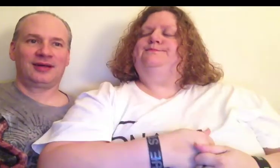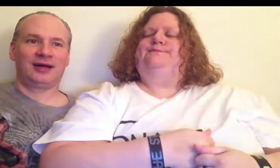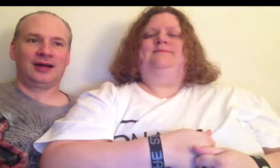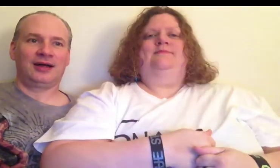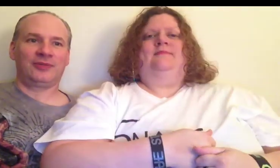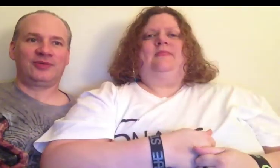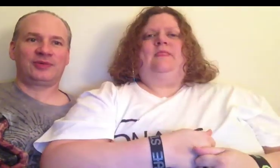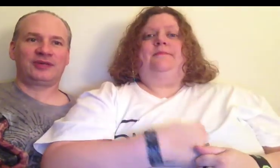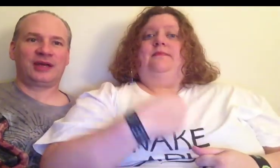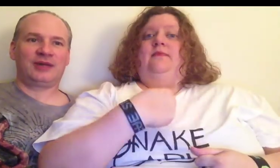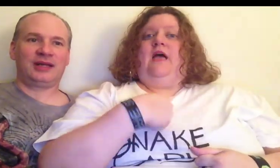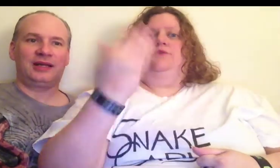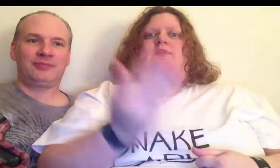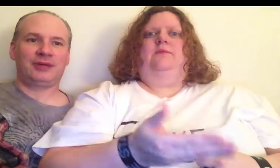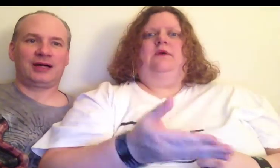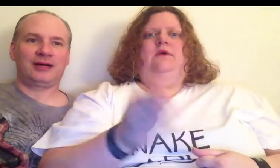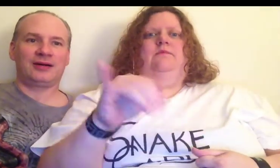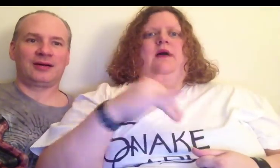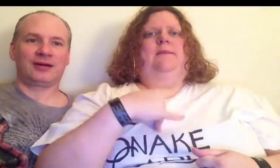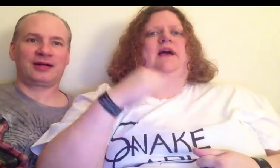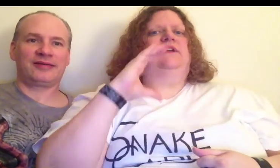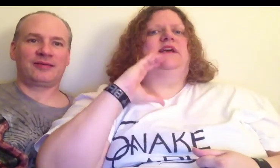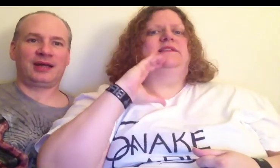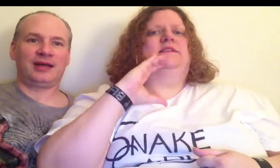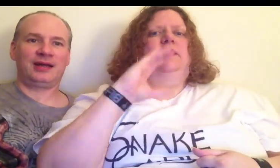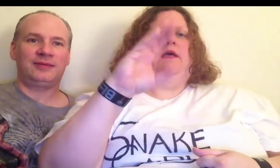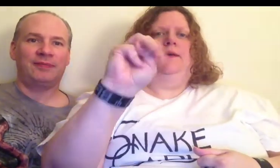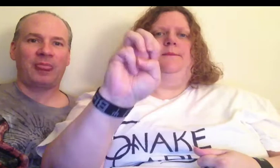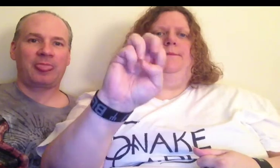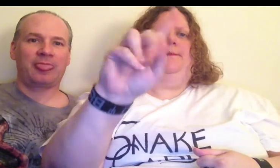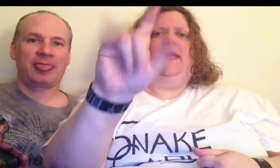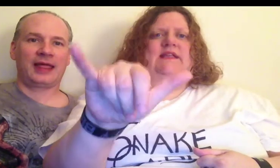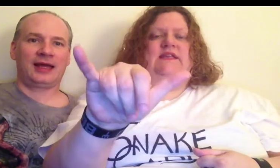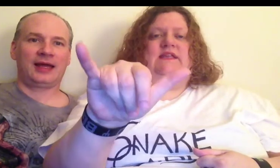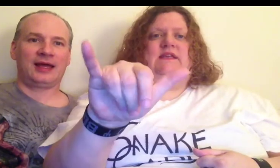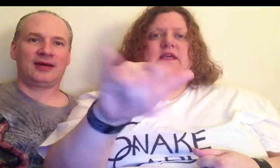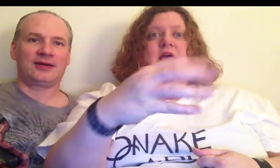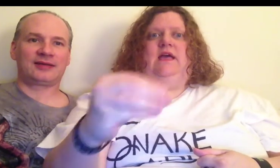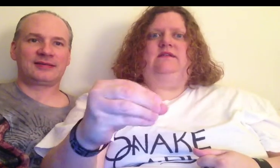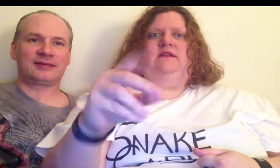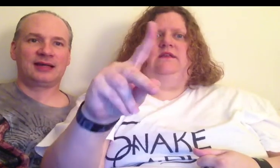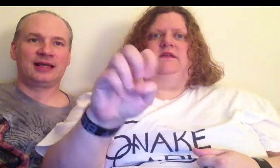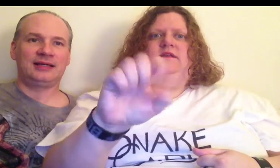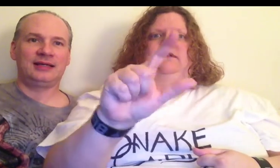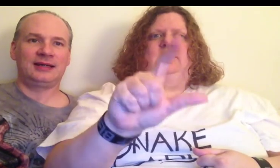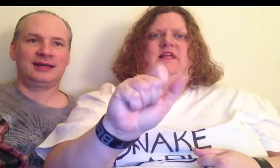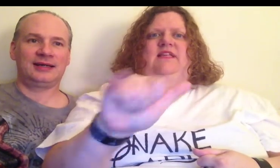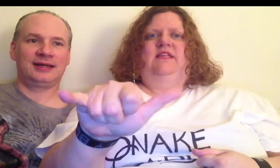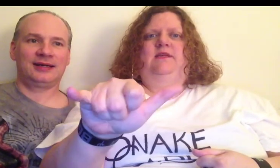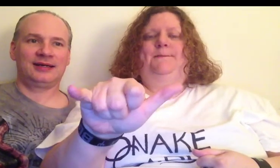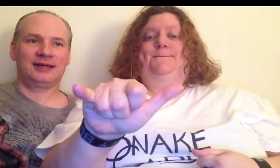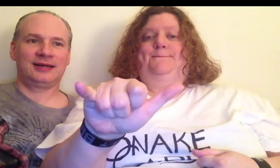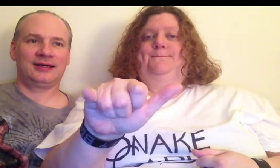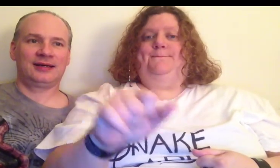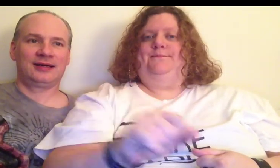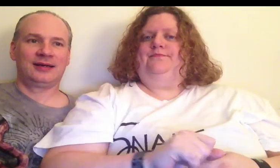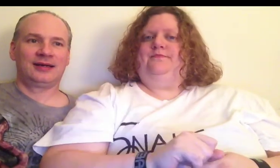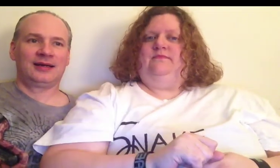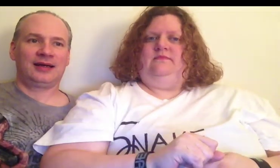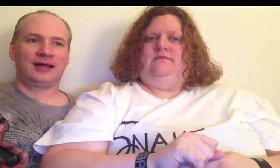She was nominated by her cousin Mandy, and her cousin Kelly. And